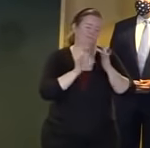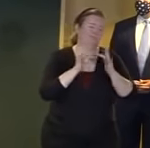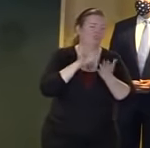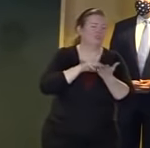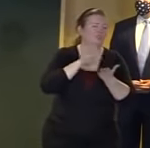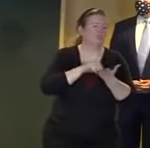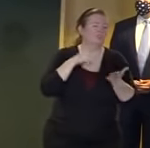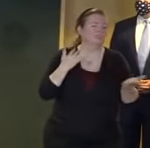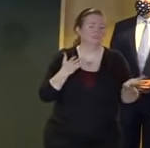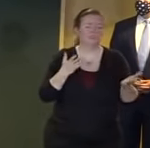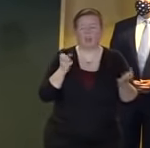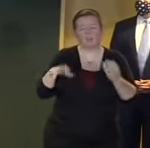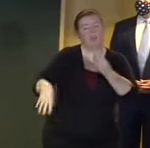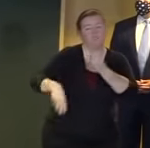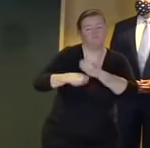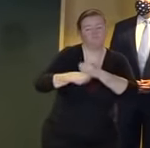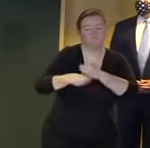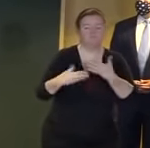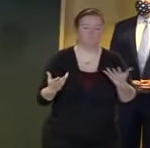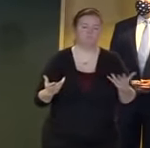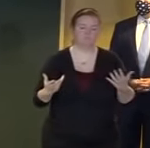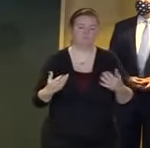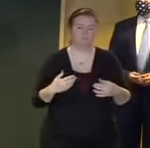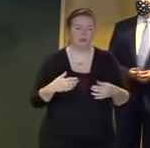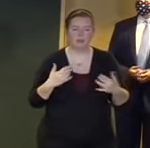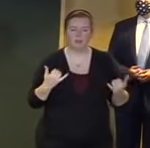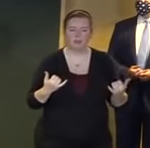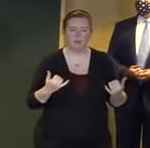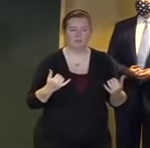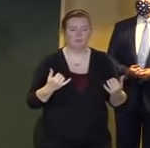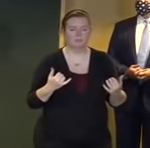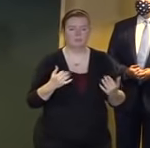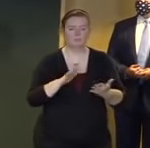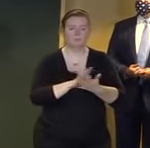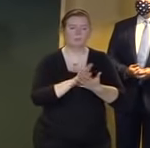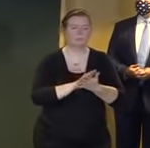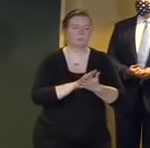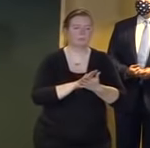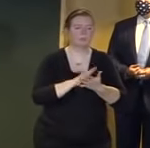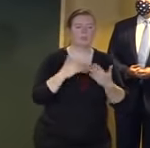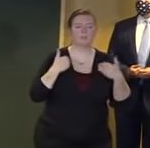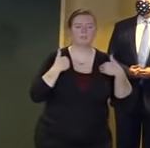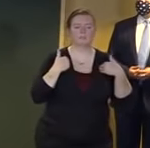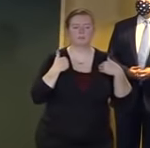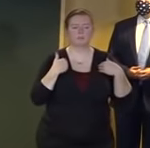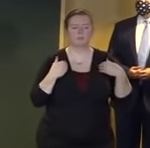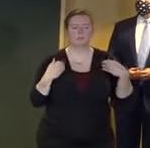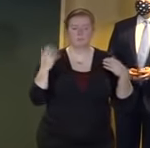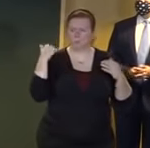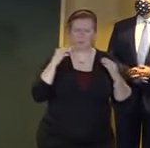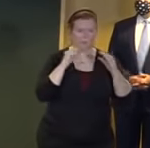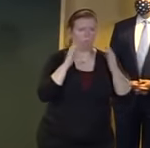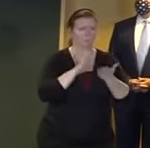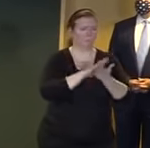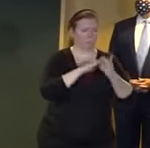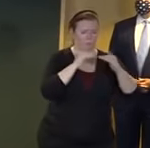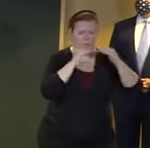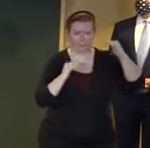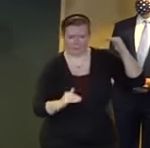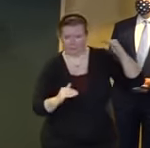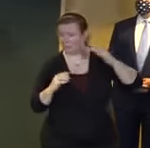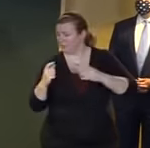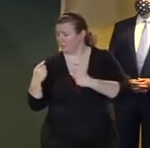eliminate the digital divide has another benefit because it reduces capacity uh and i also would say